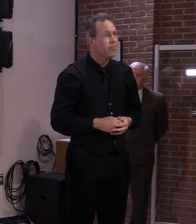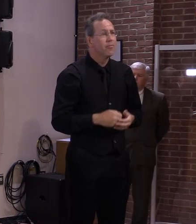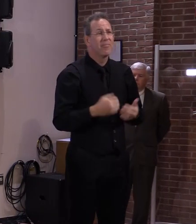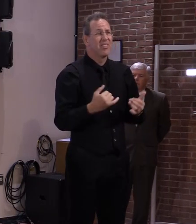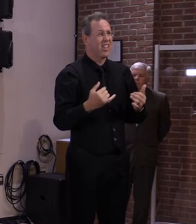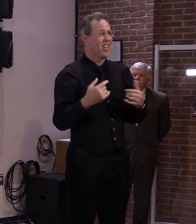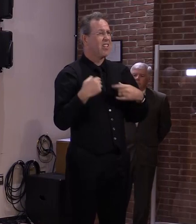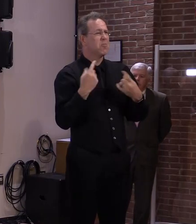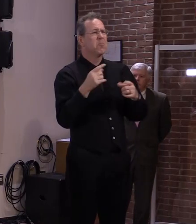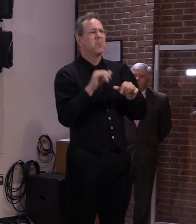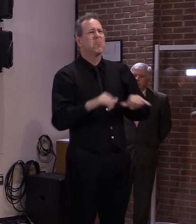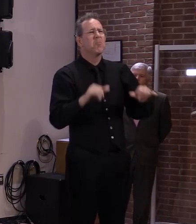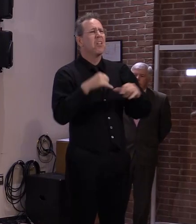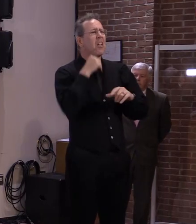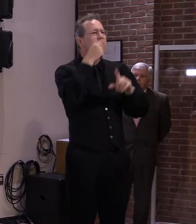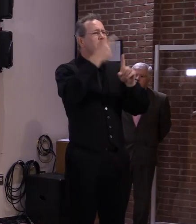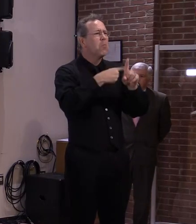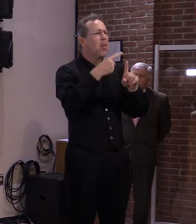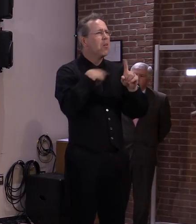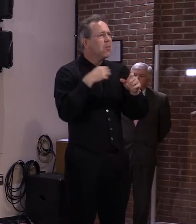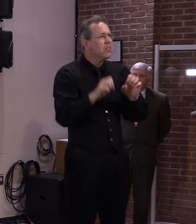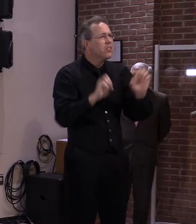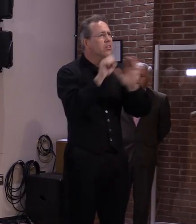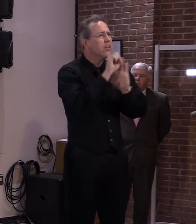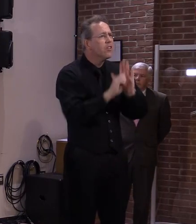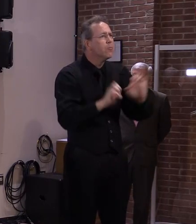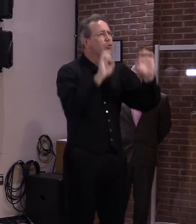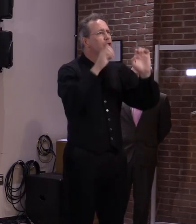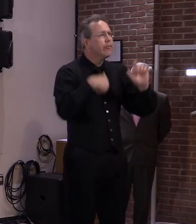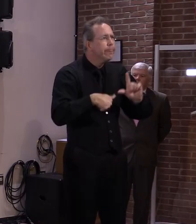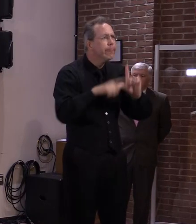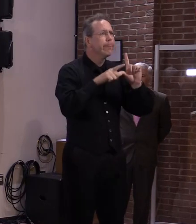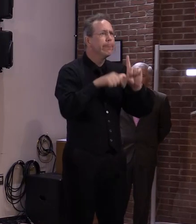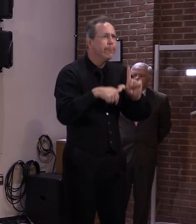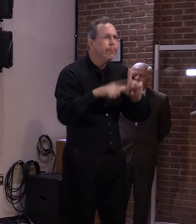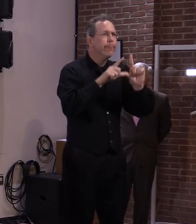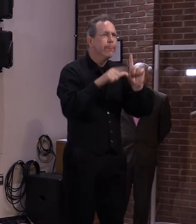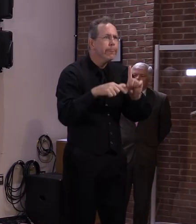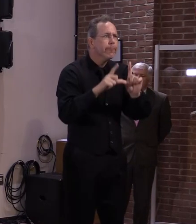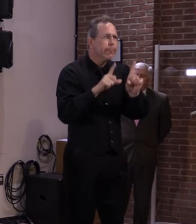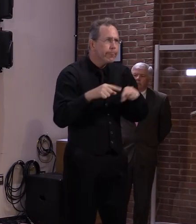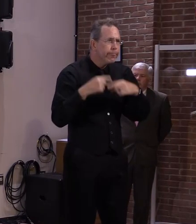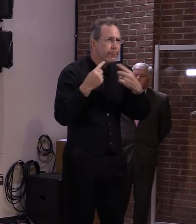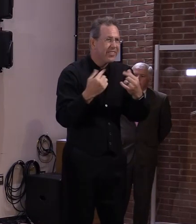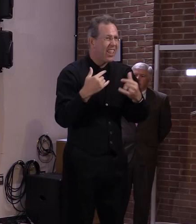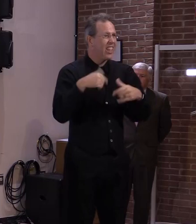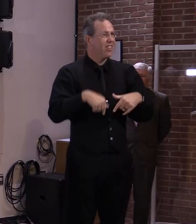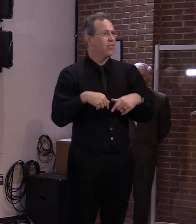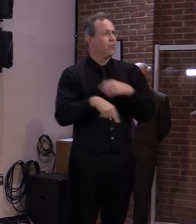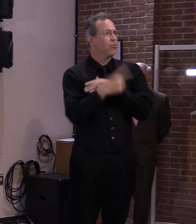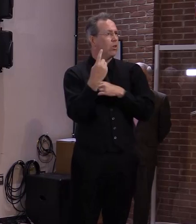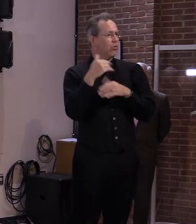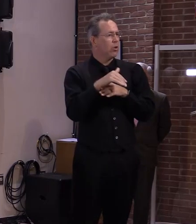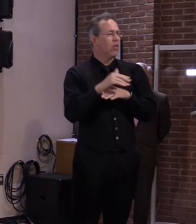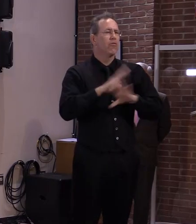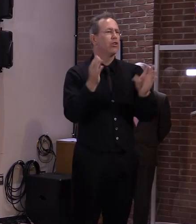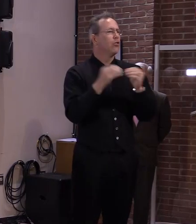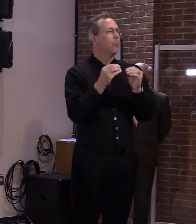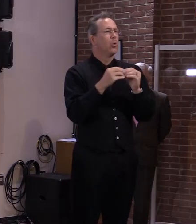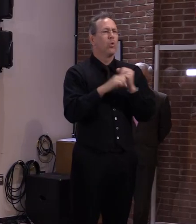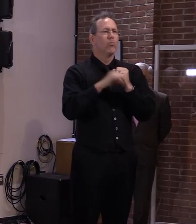today, it will not be extended. When a governor declares a state of emergency,